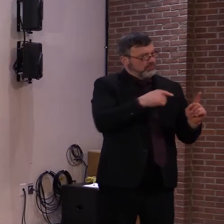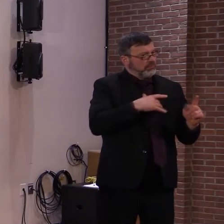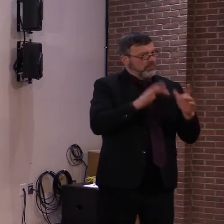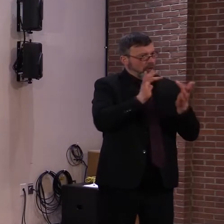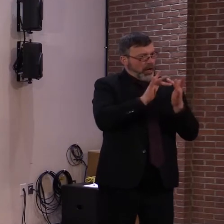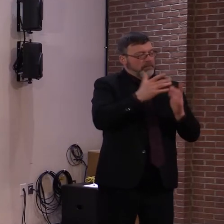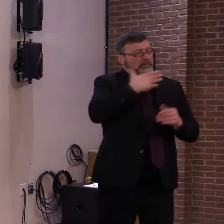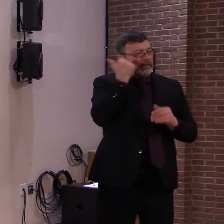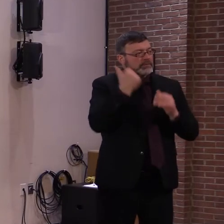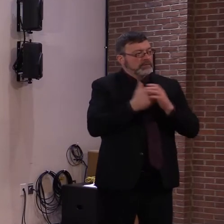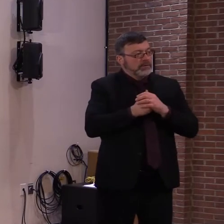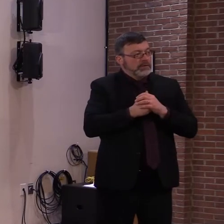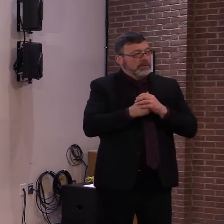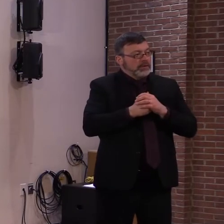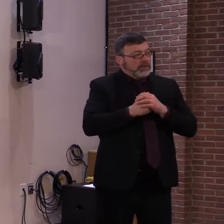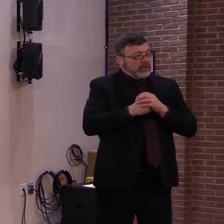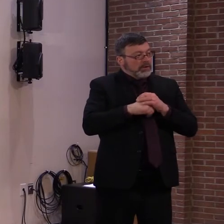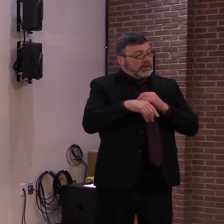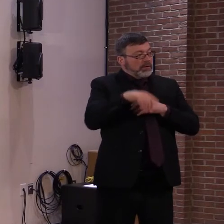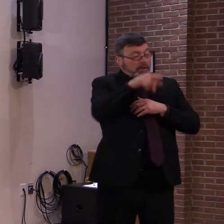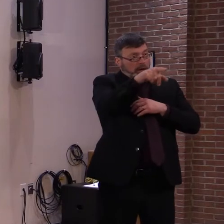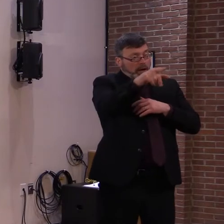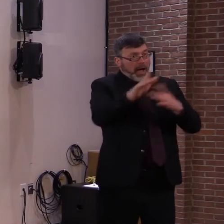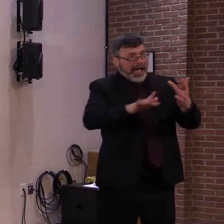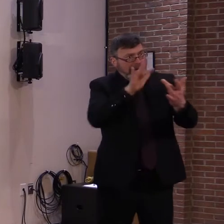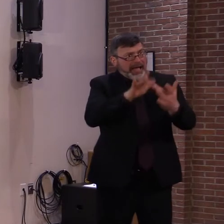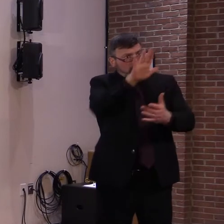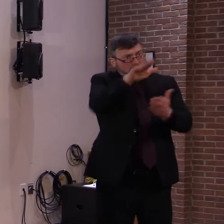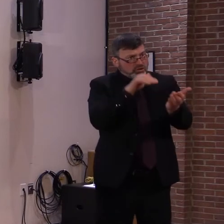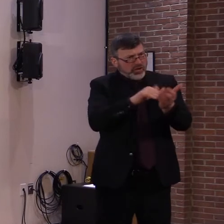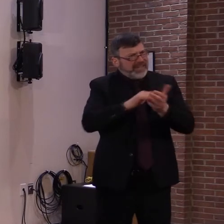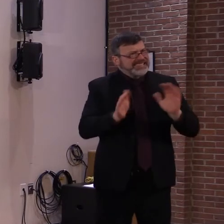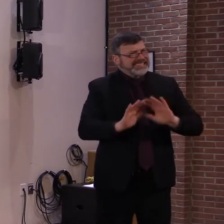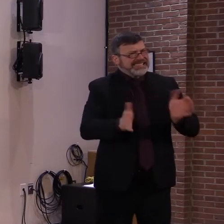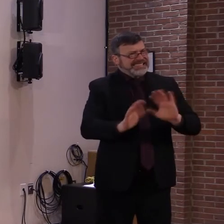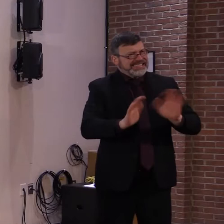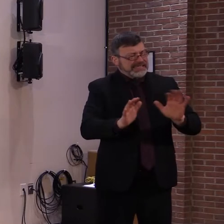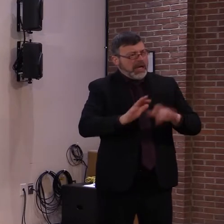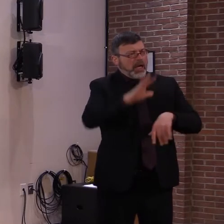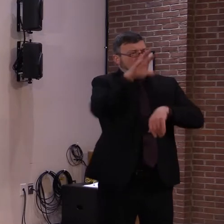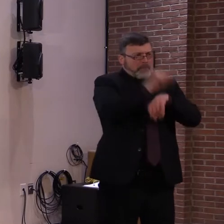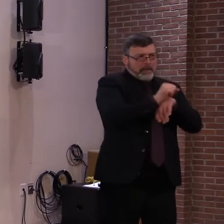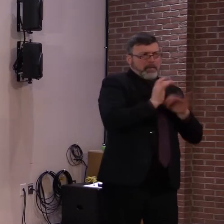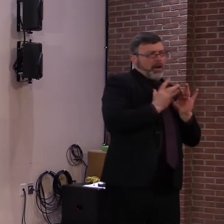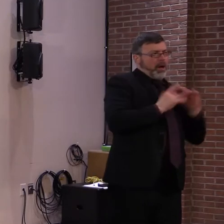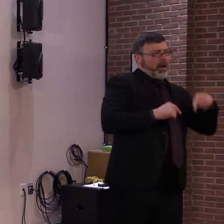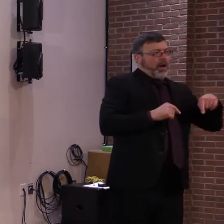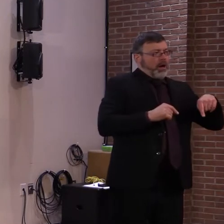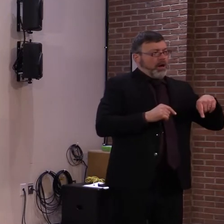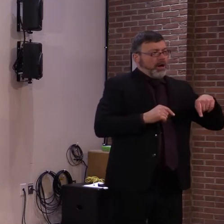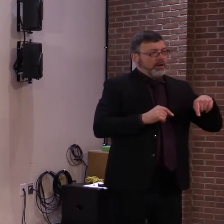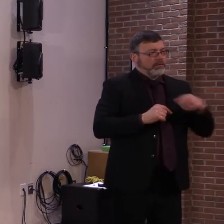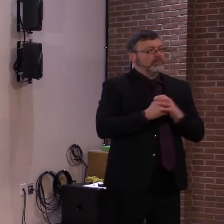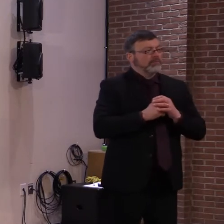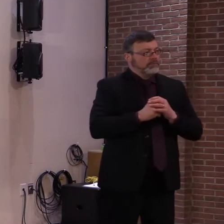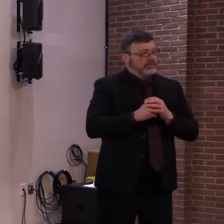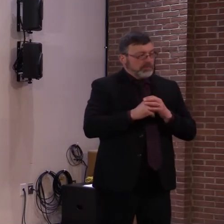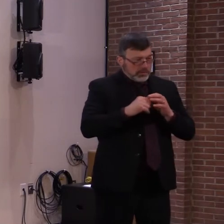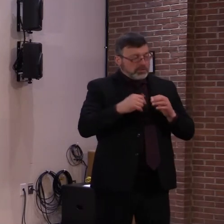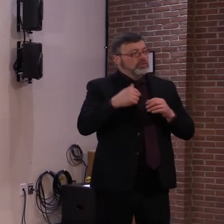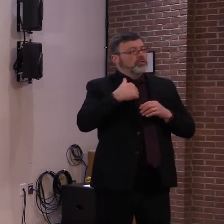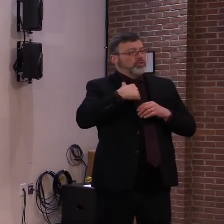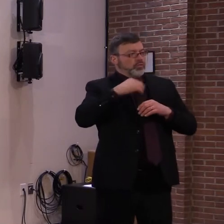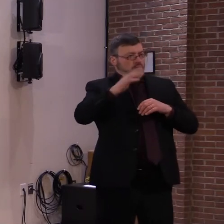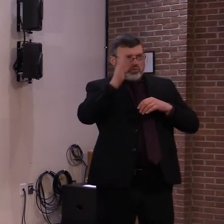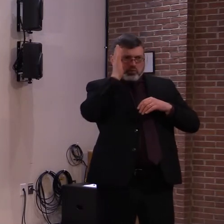get appointments. Again, we will provide the online registration information and call-in number before registration